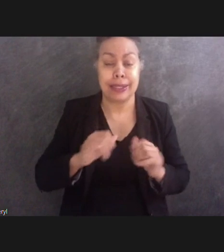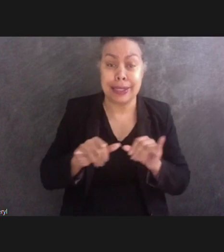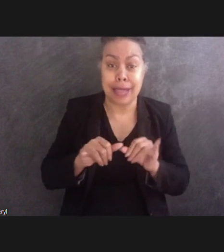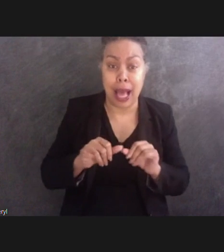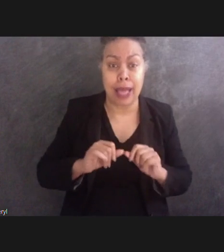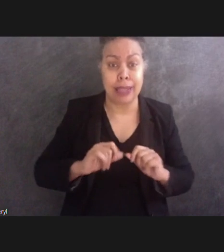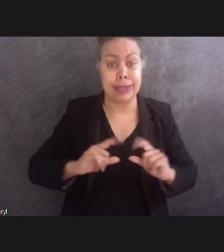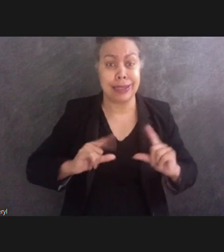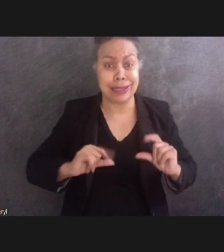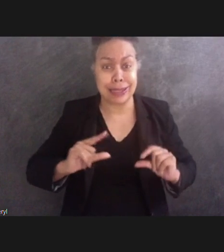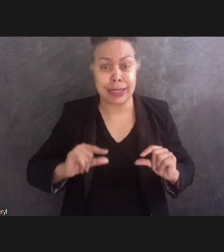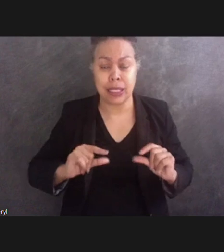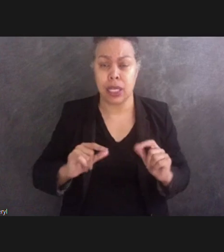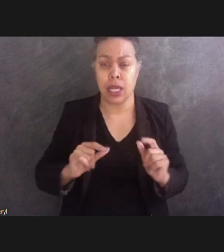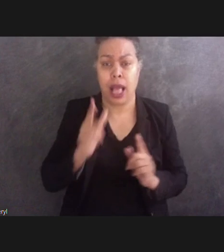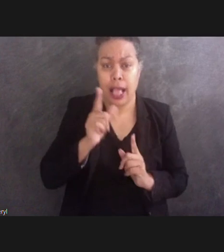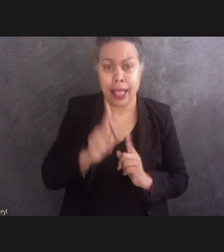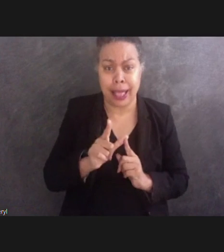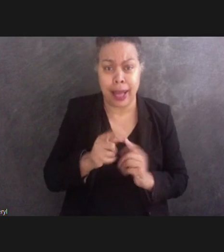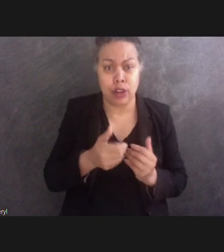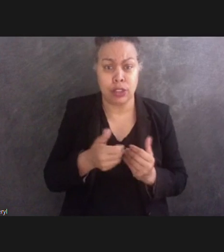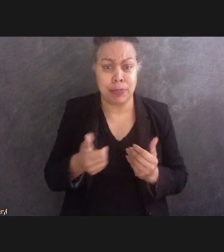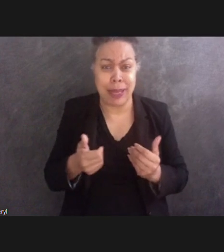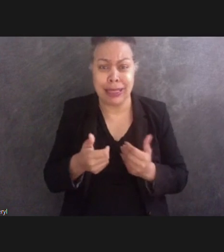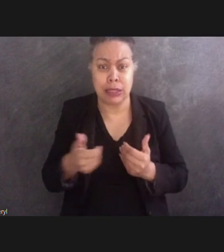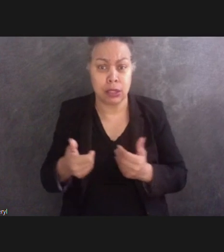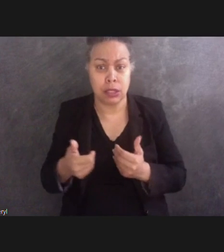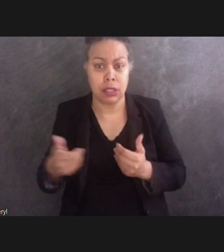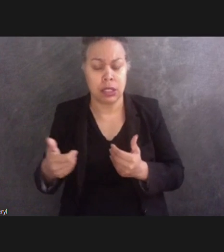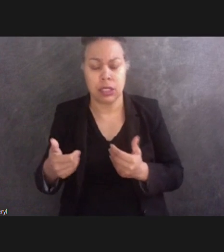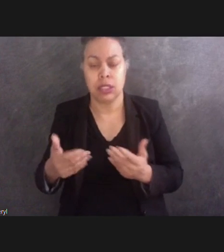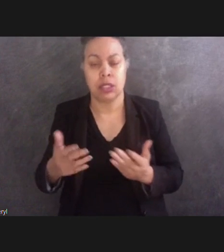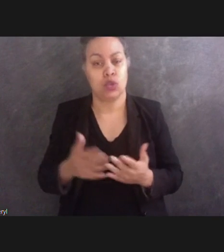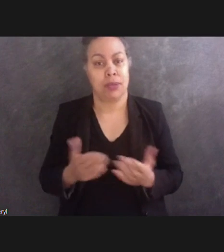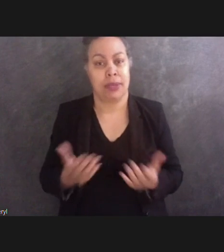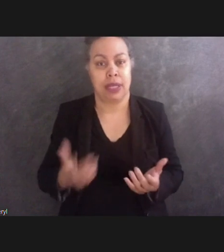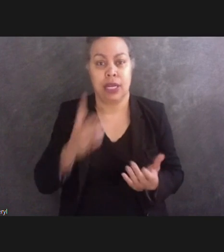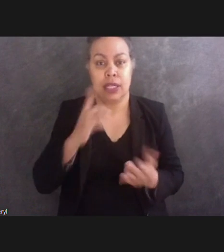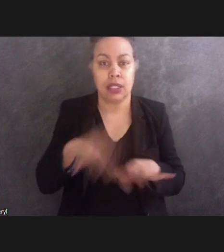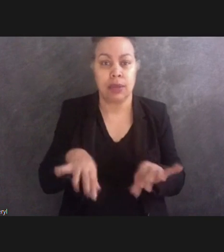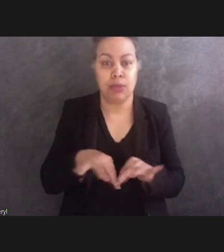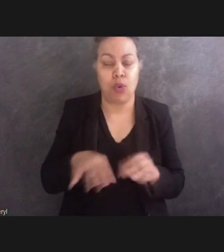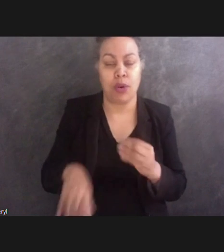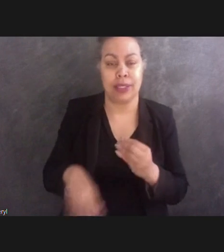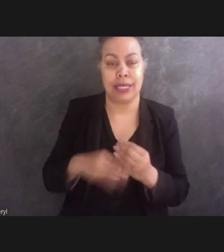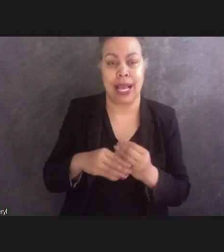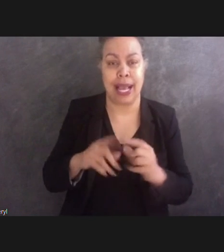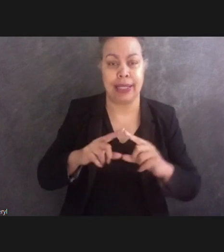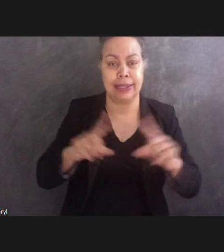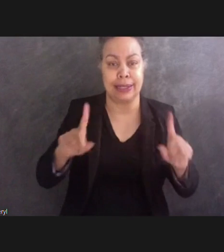I think that it is important to add signs in print and braille at normal scale